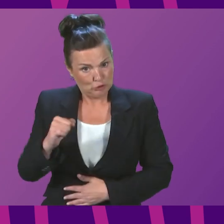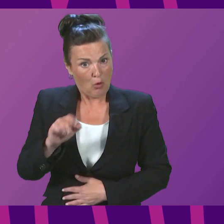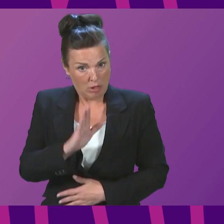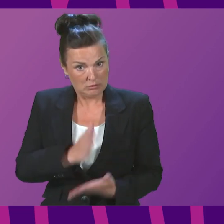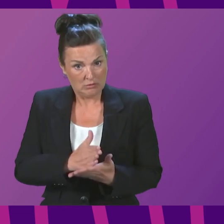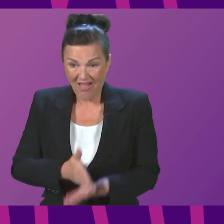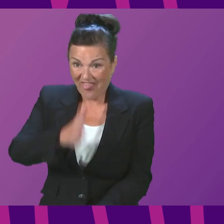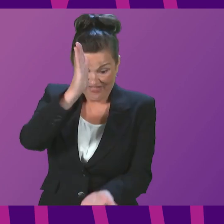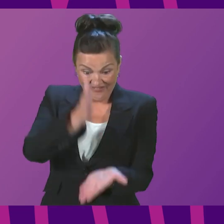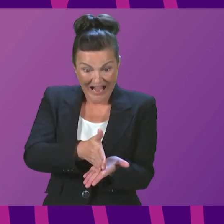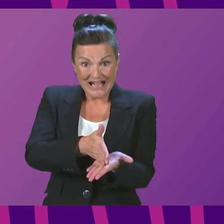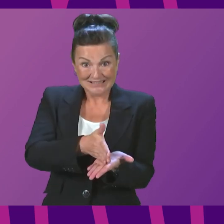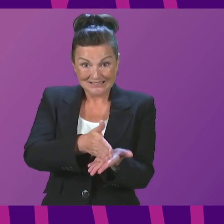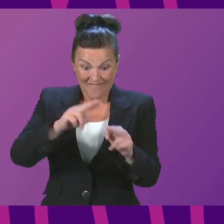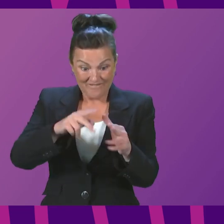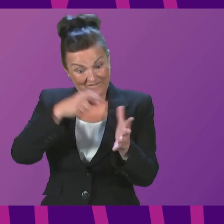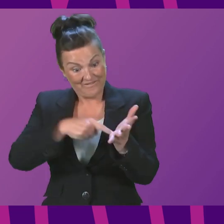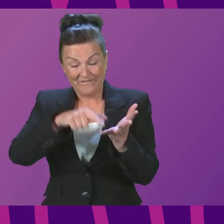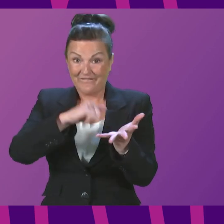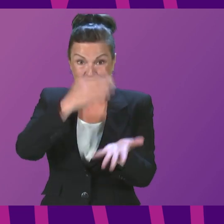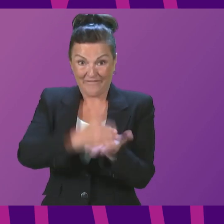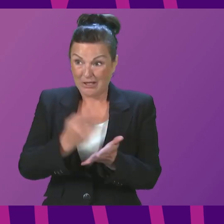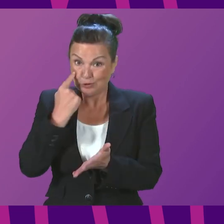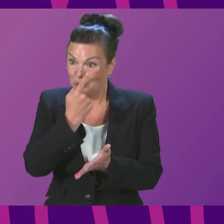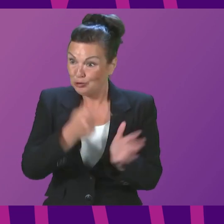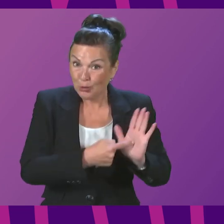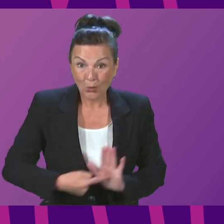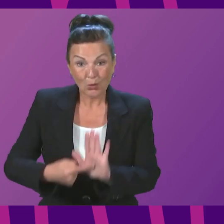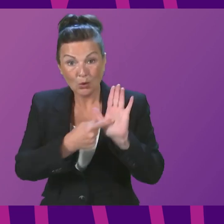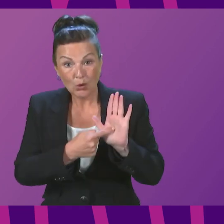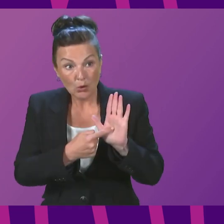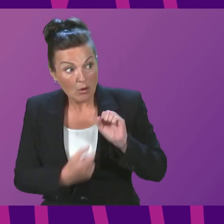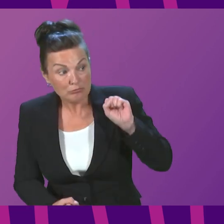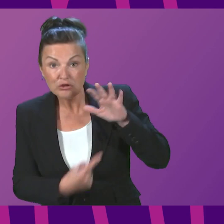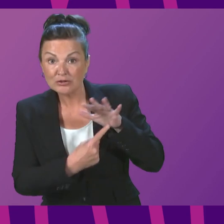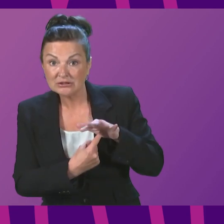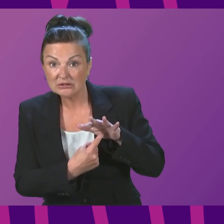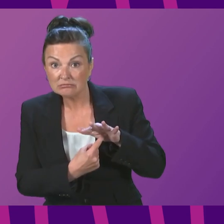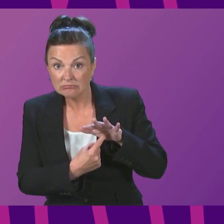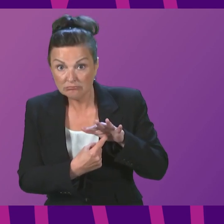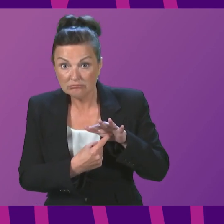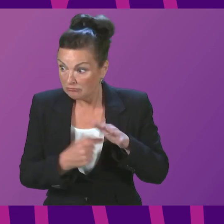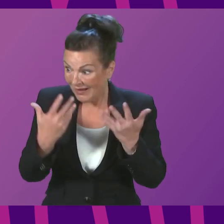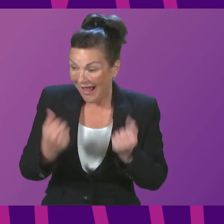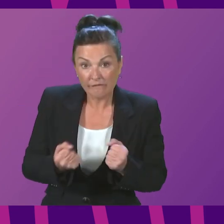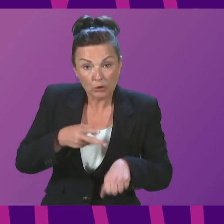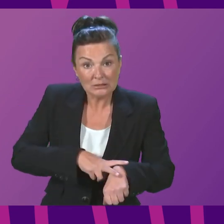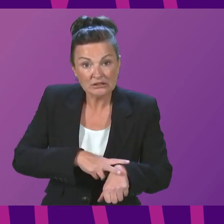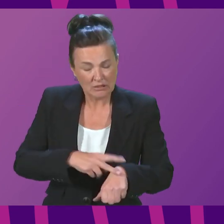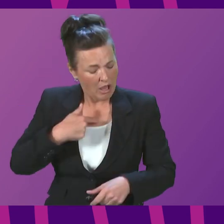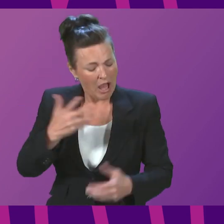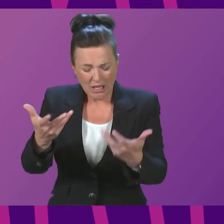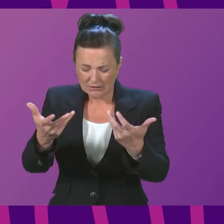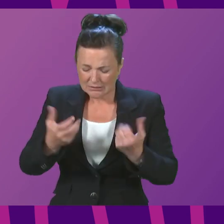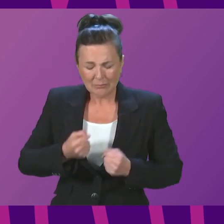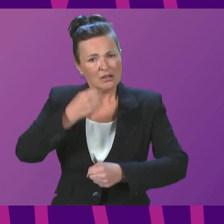facts, presiding officer, demonstrate the priority that we attach to policing. I readily accept that it is the duty